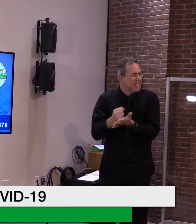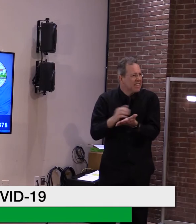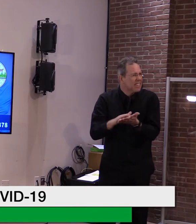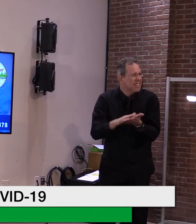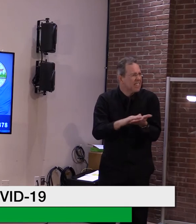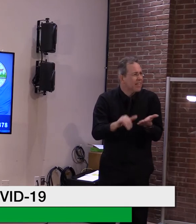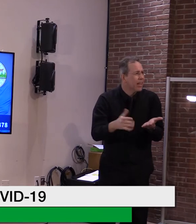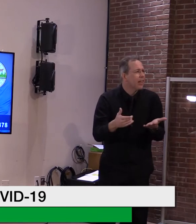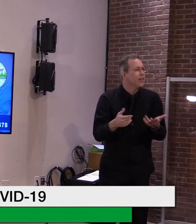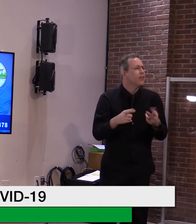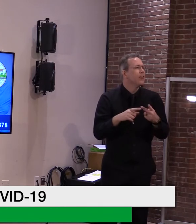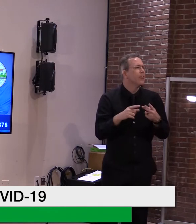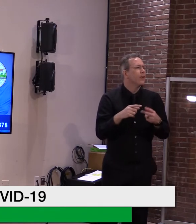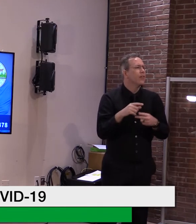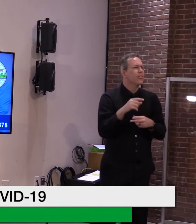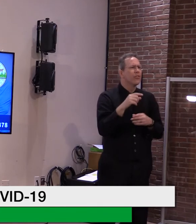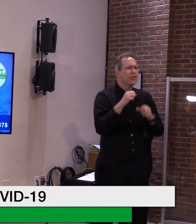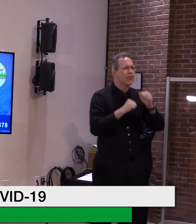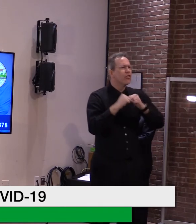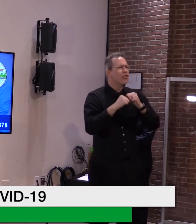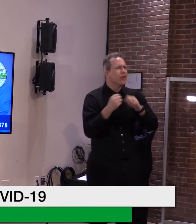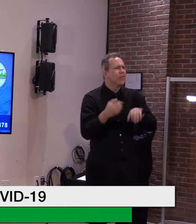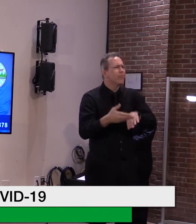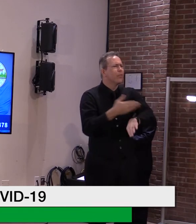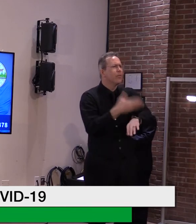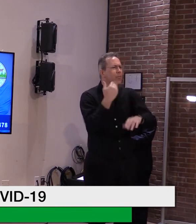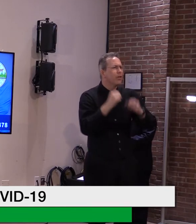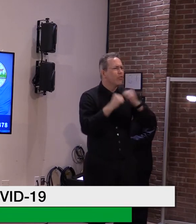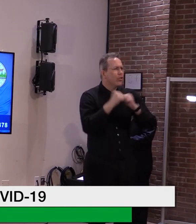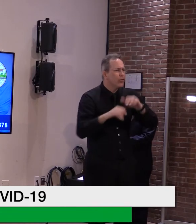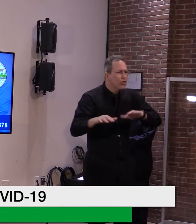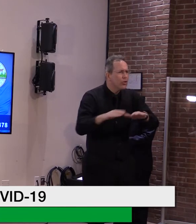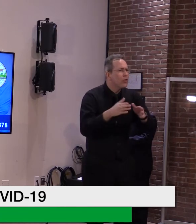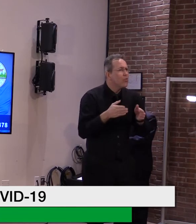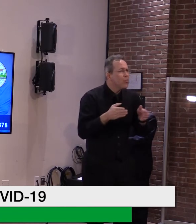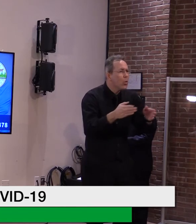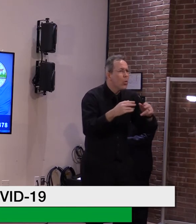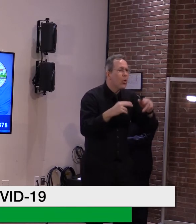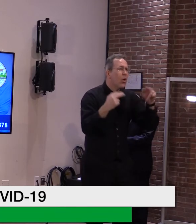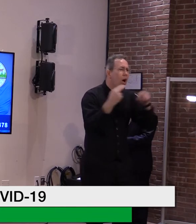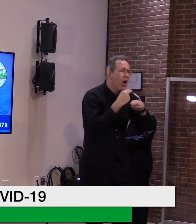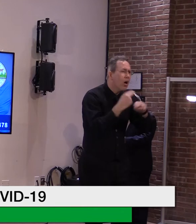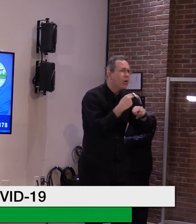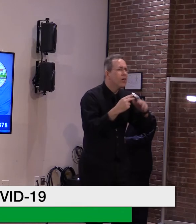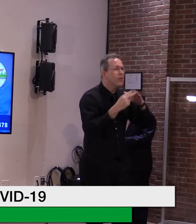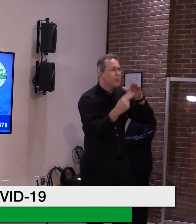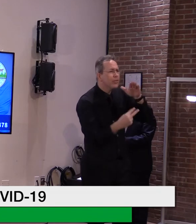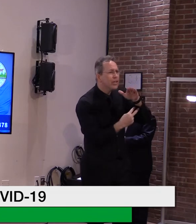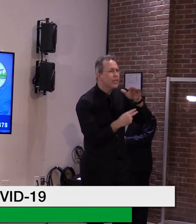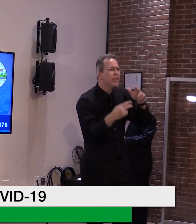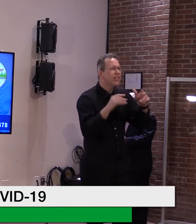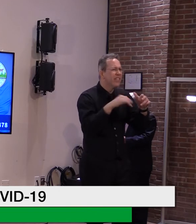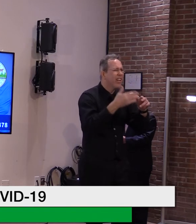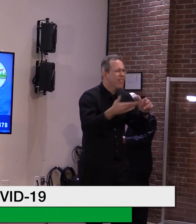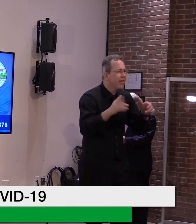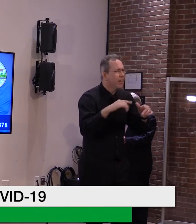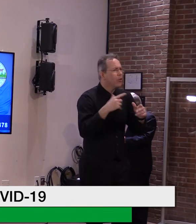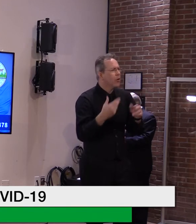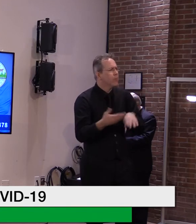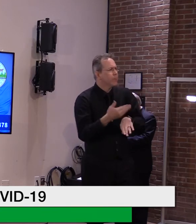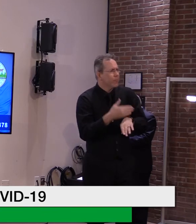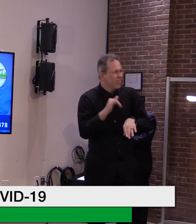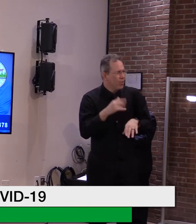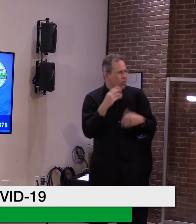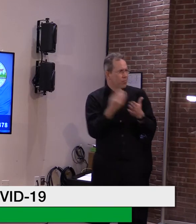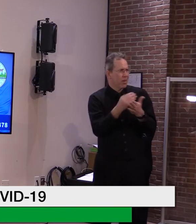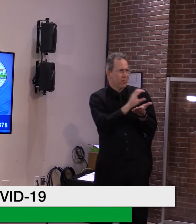know we are in great need of, could be, we could utilize some of this, these dollars for that and put, you know, strengthen